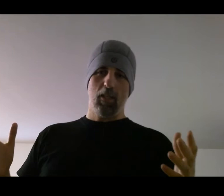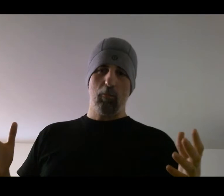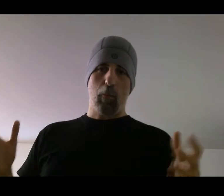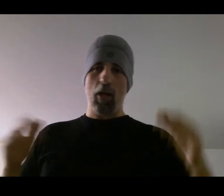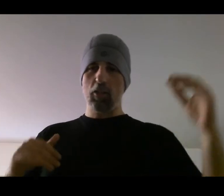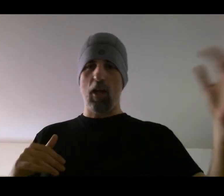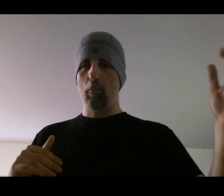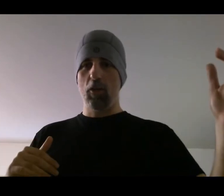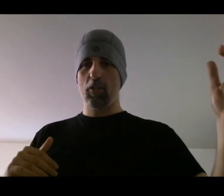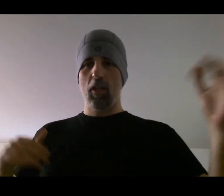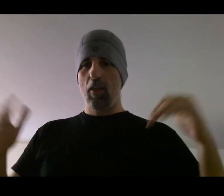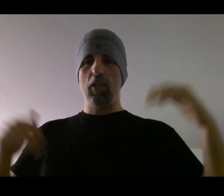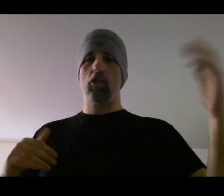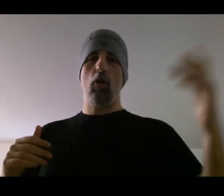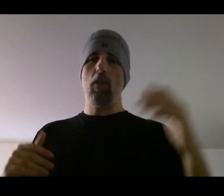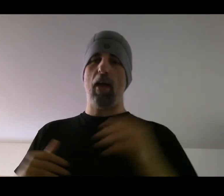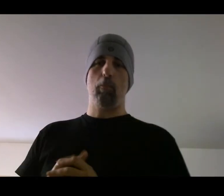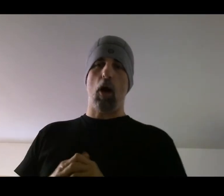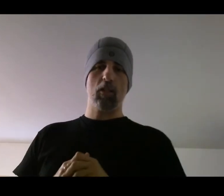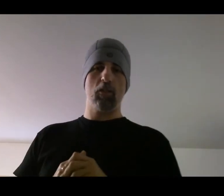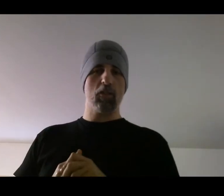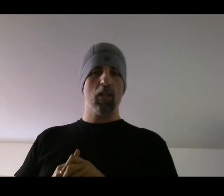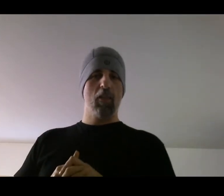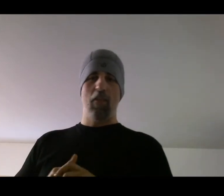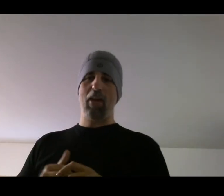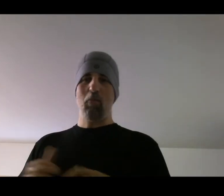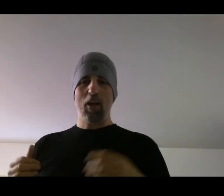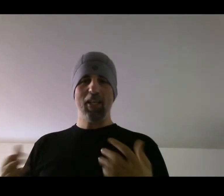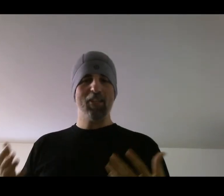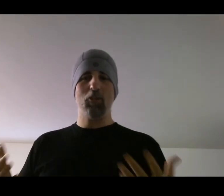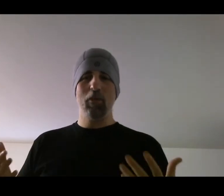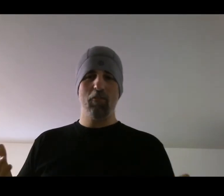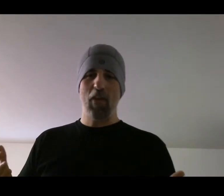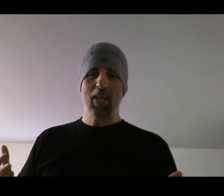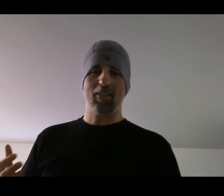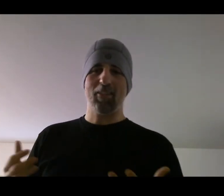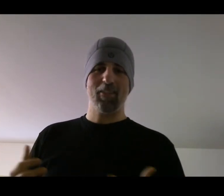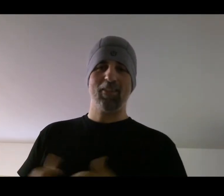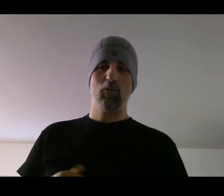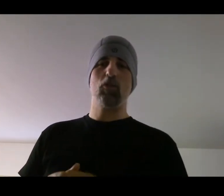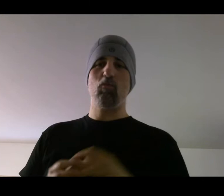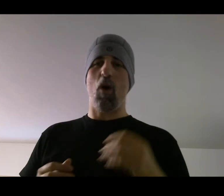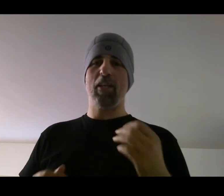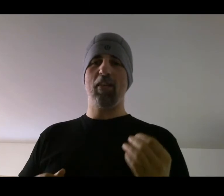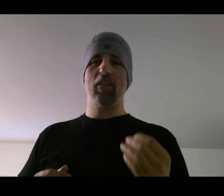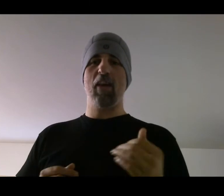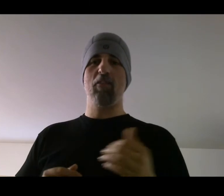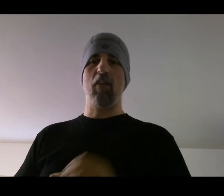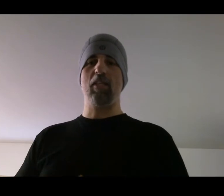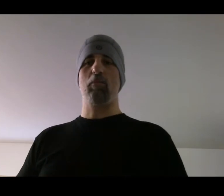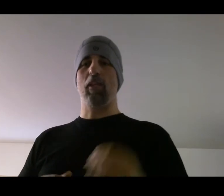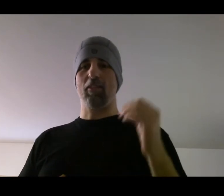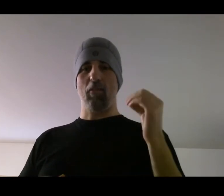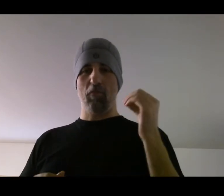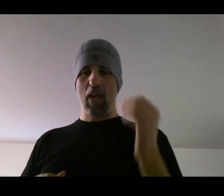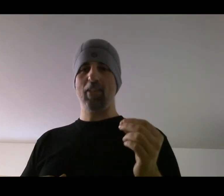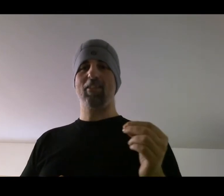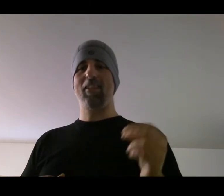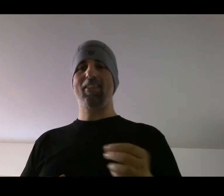punch numbers that show that. Boxers, they want to hit you in the face. It's just you should want to hit the guy in the face because the face is